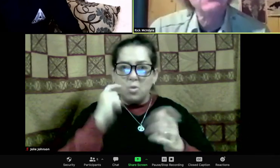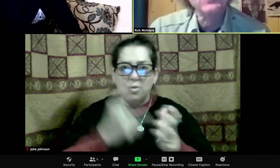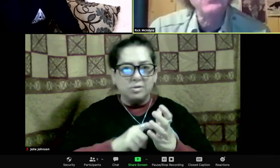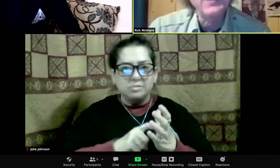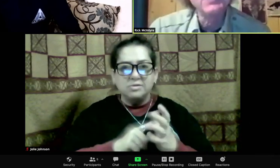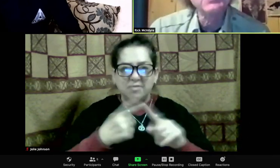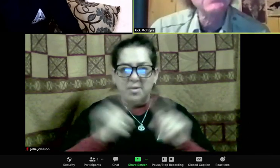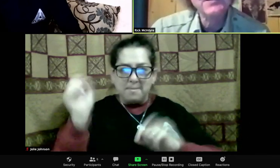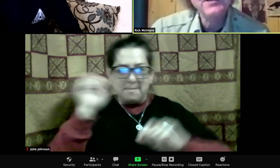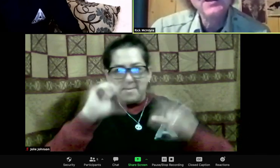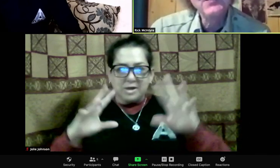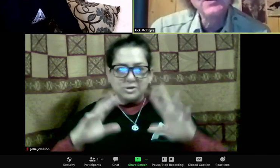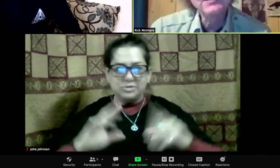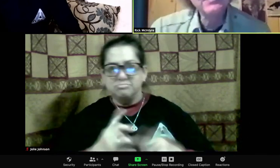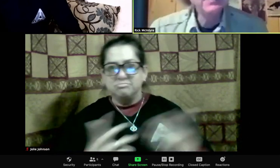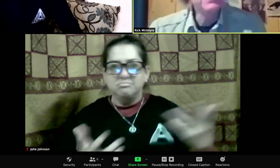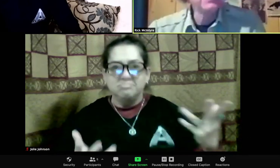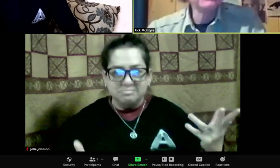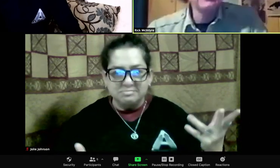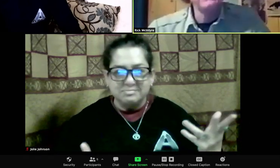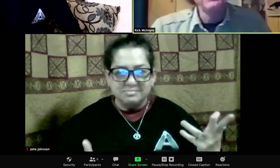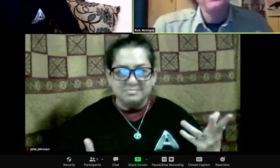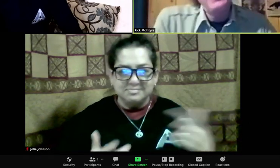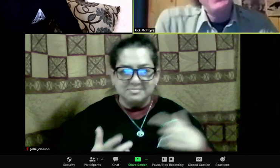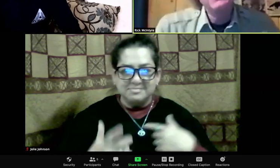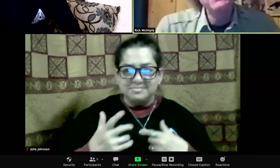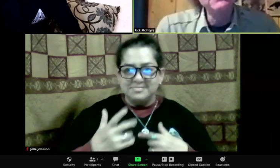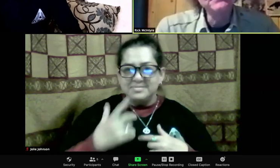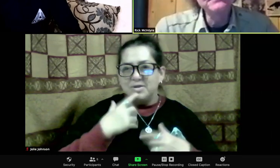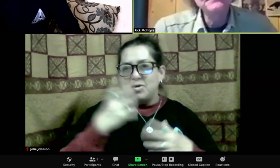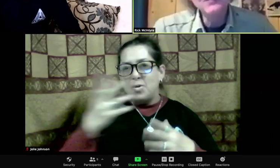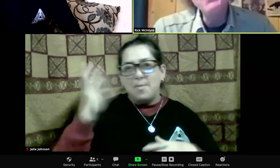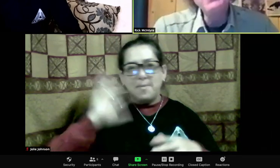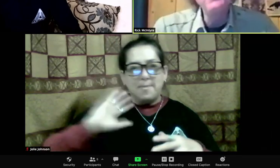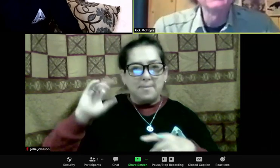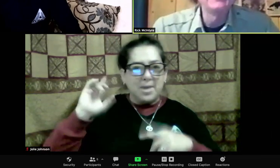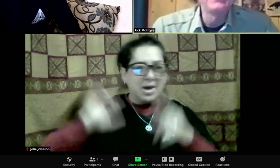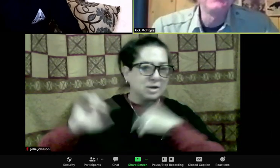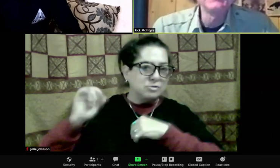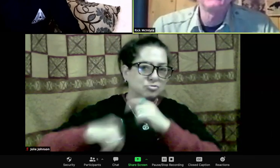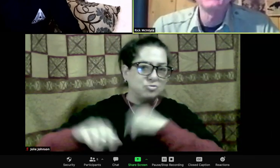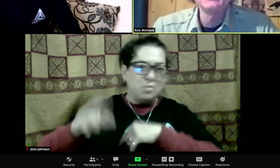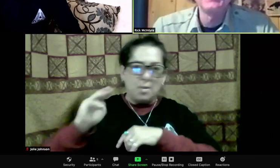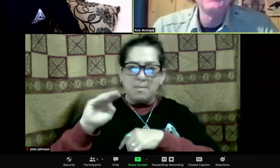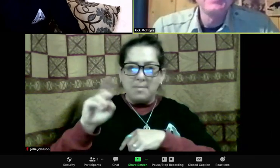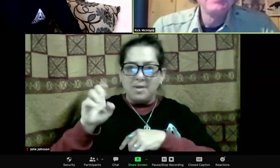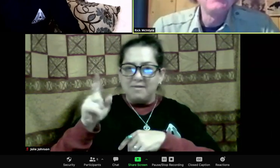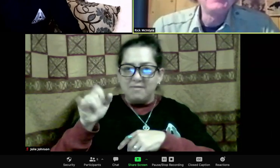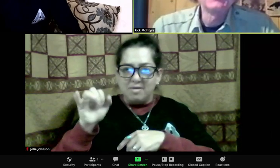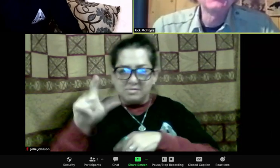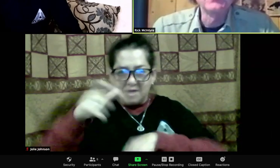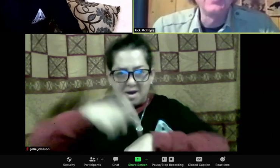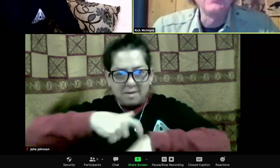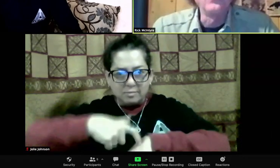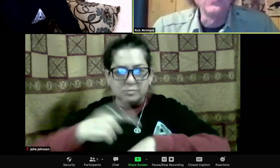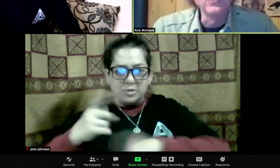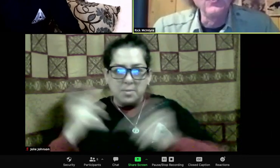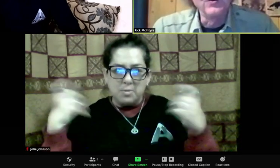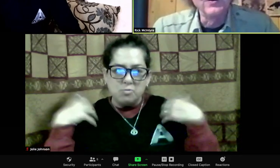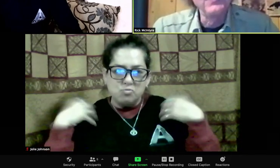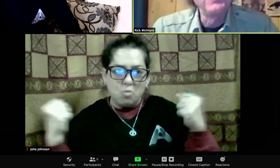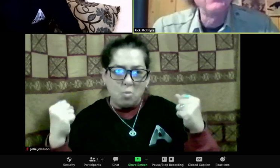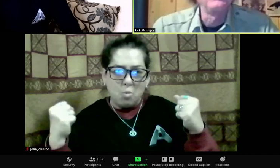the science fiction writer, Isaac Asimov, that I won't be able to quote this precisely, but it's something like, any sufficiently